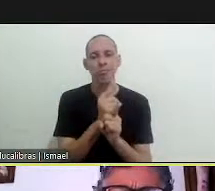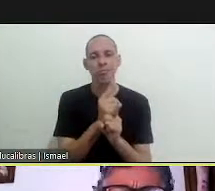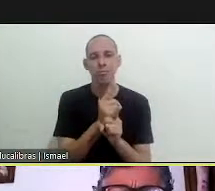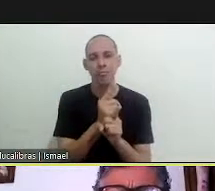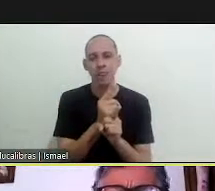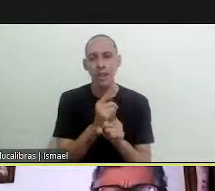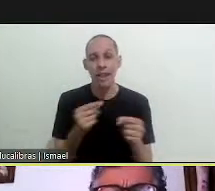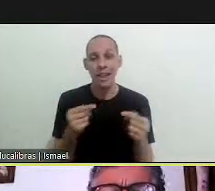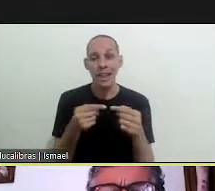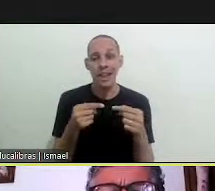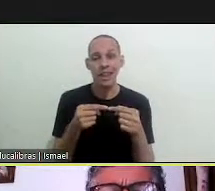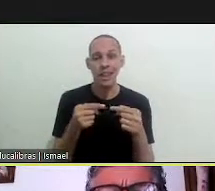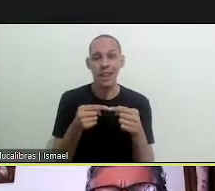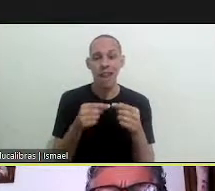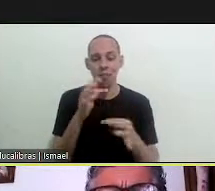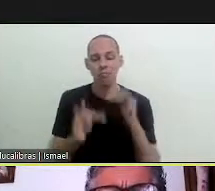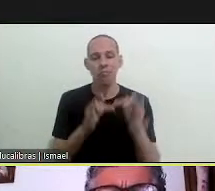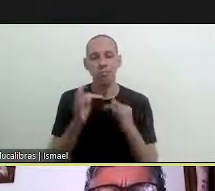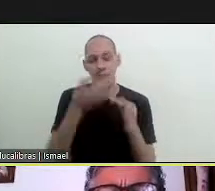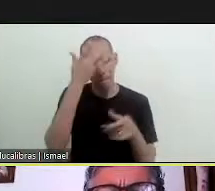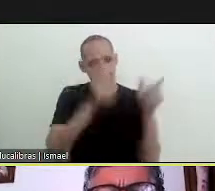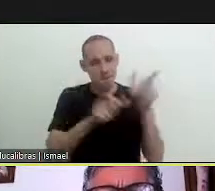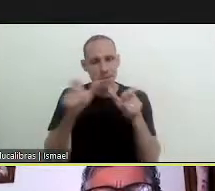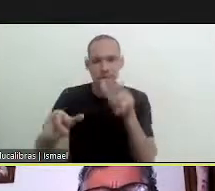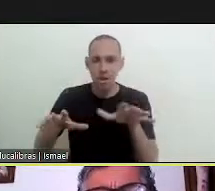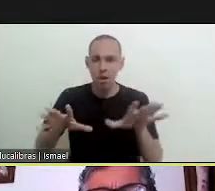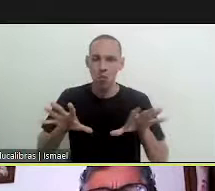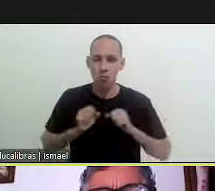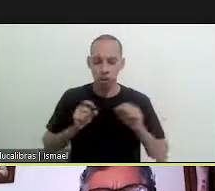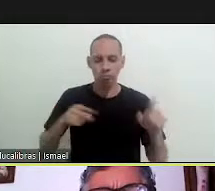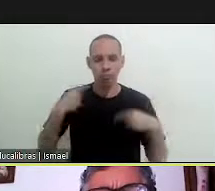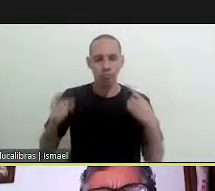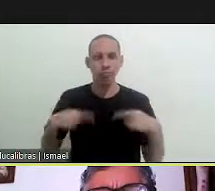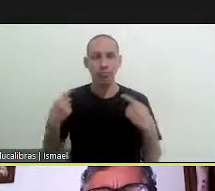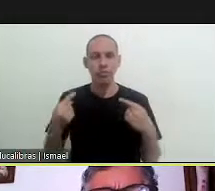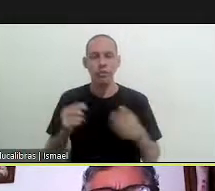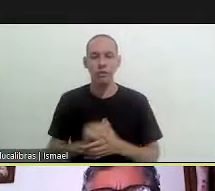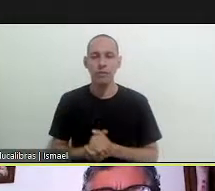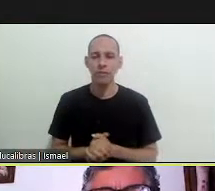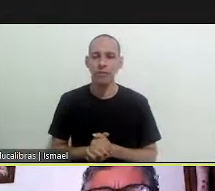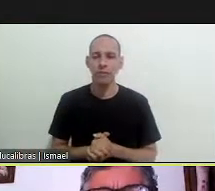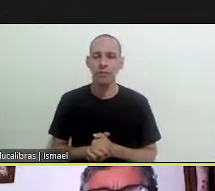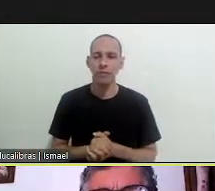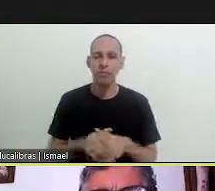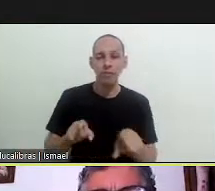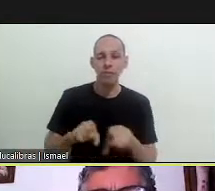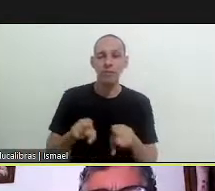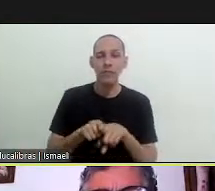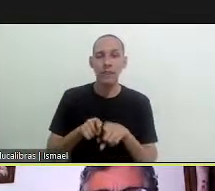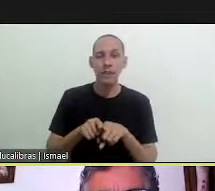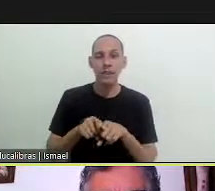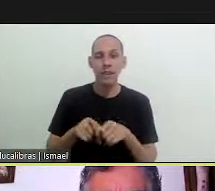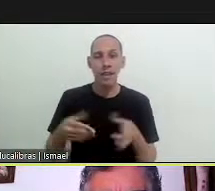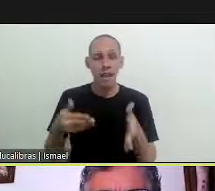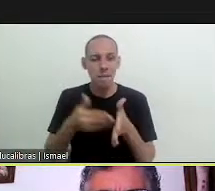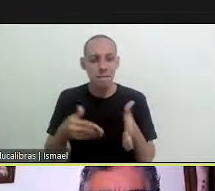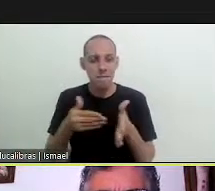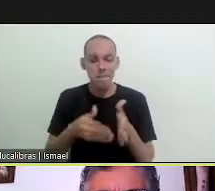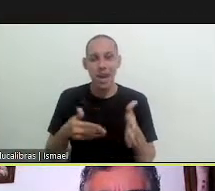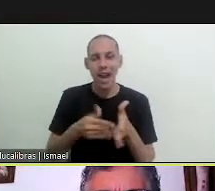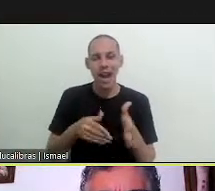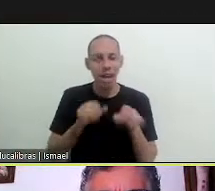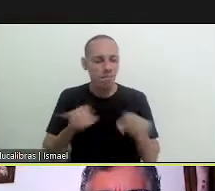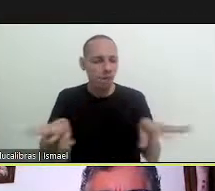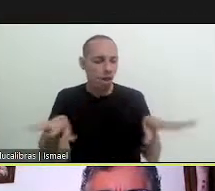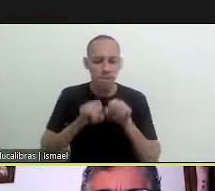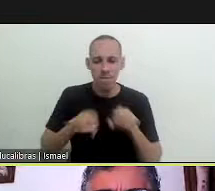for the treatment of the people who are affected by the disease but this might lead us to